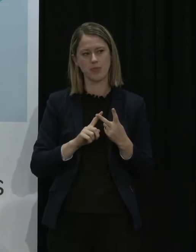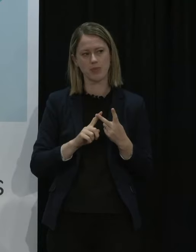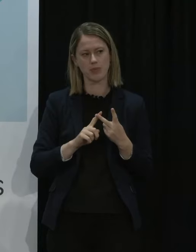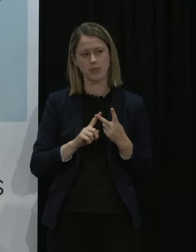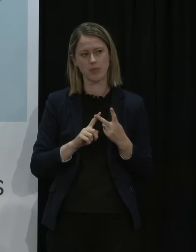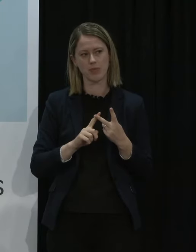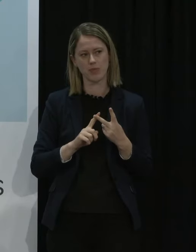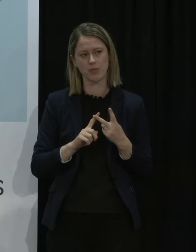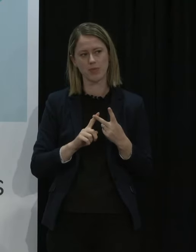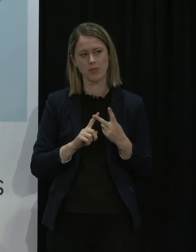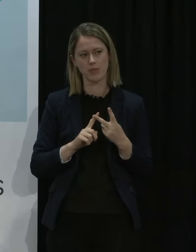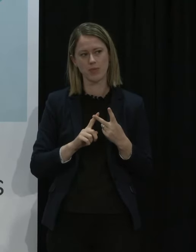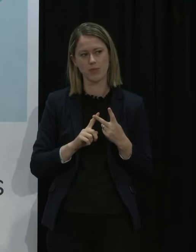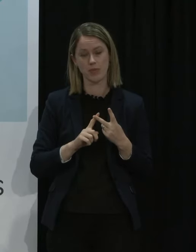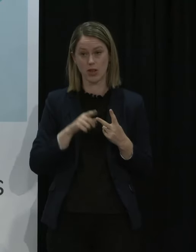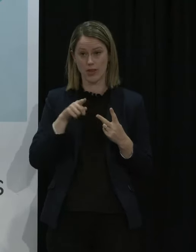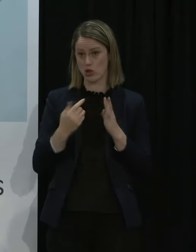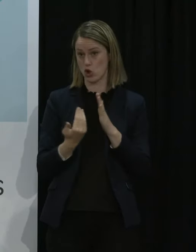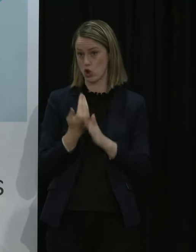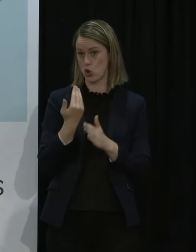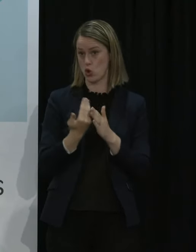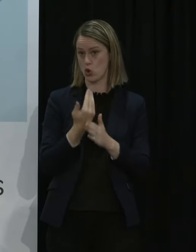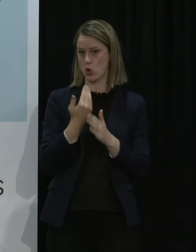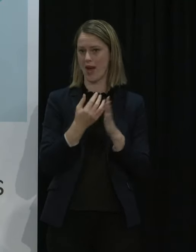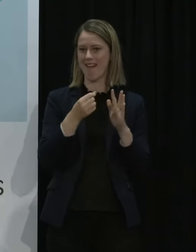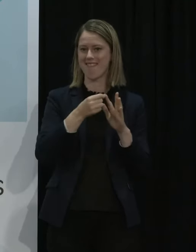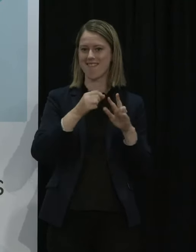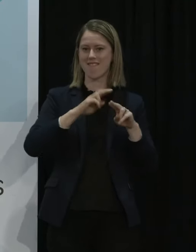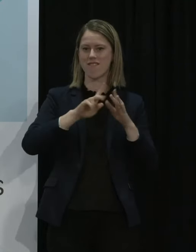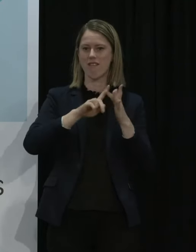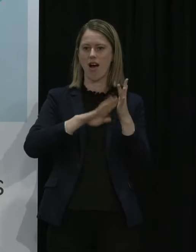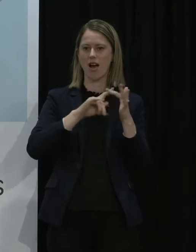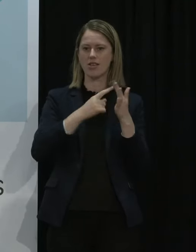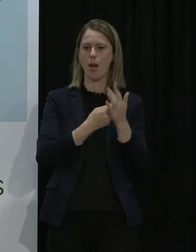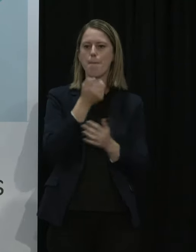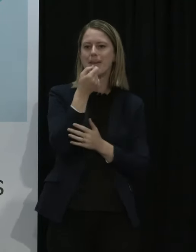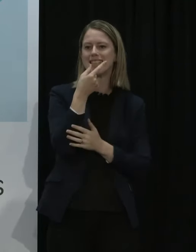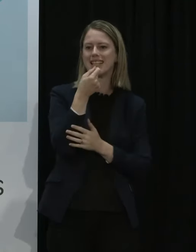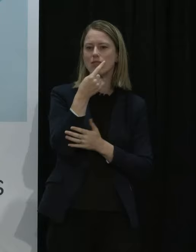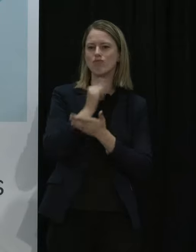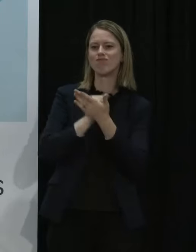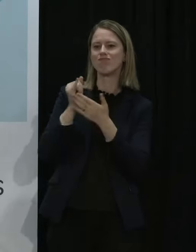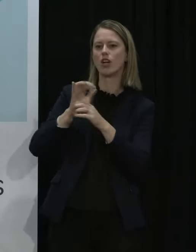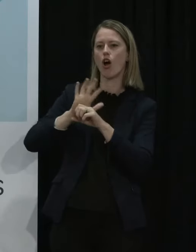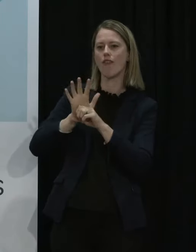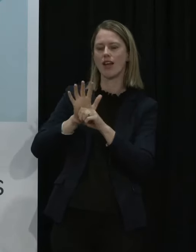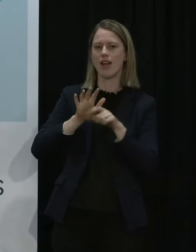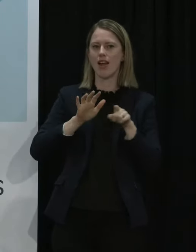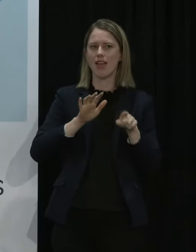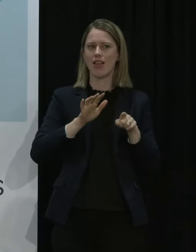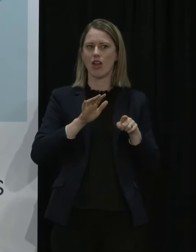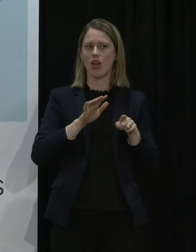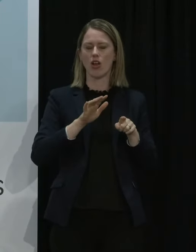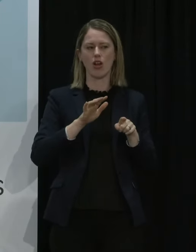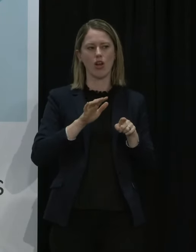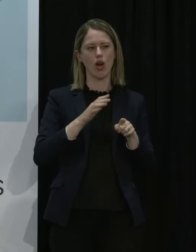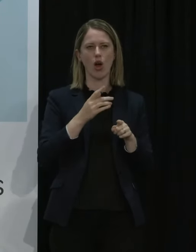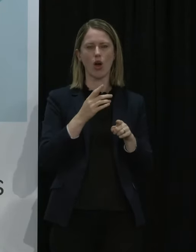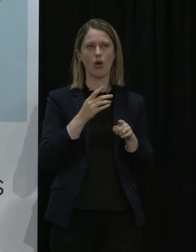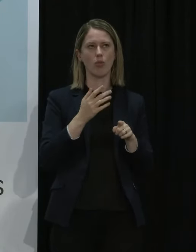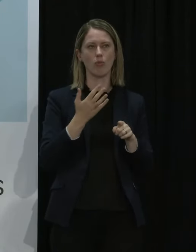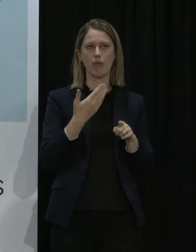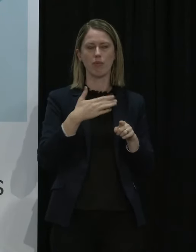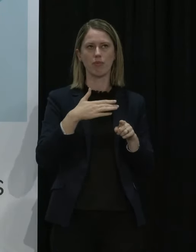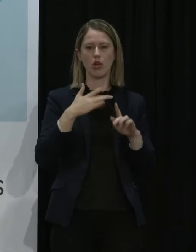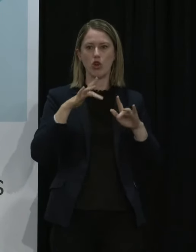helpful for this new Pfizer medication and just remembering they only published the first results or they haven't even